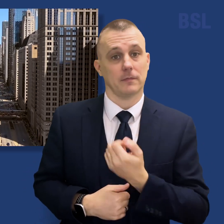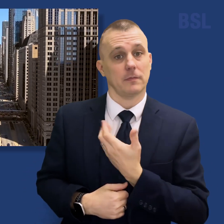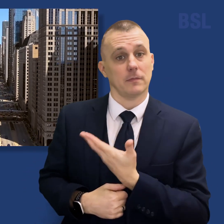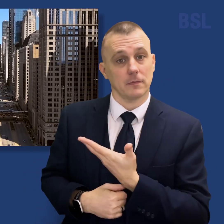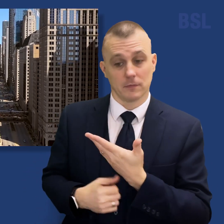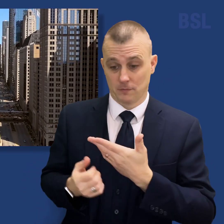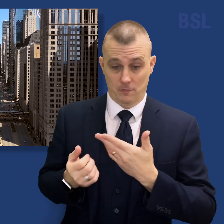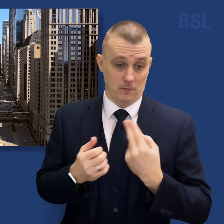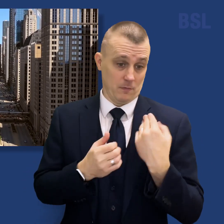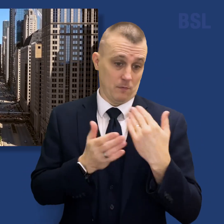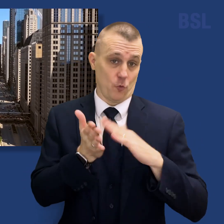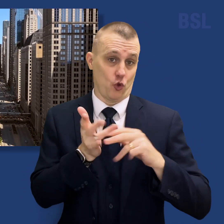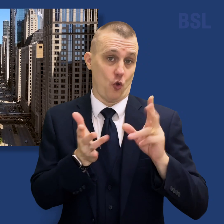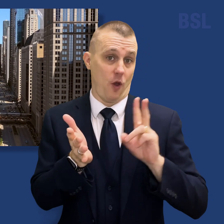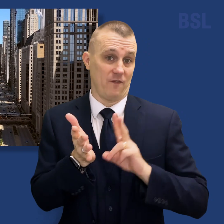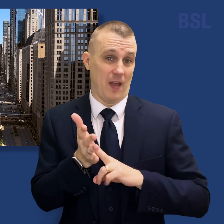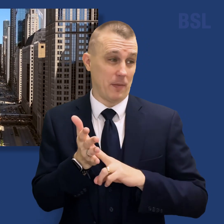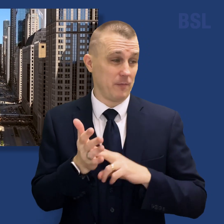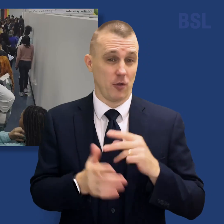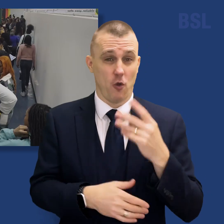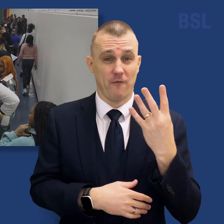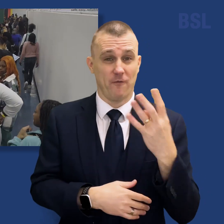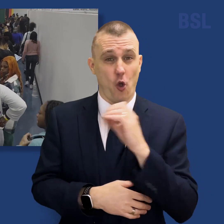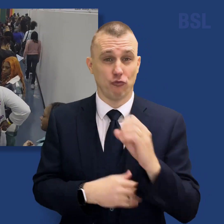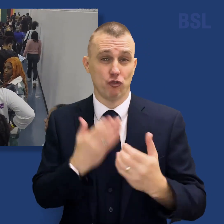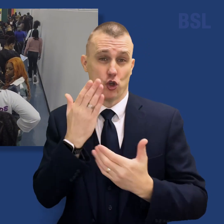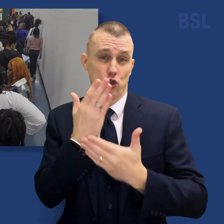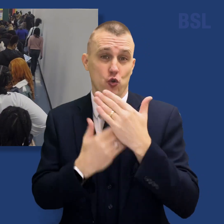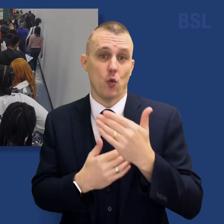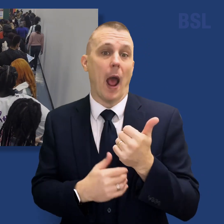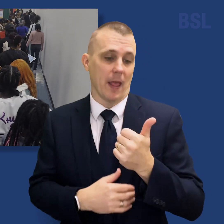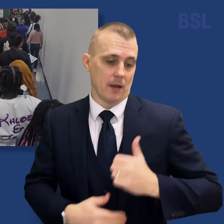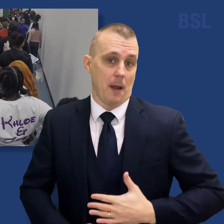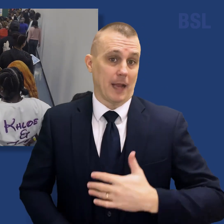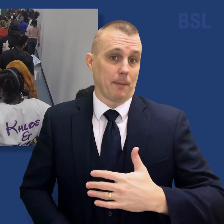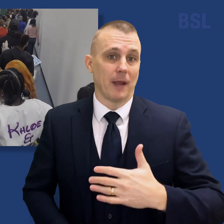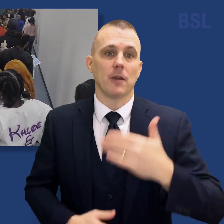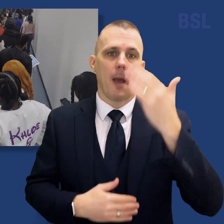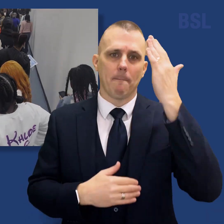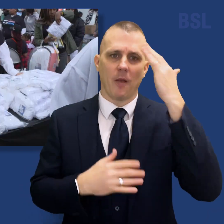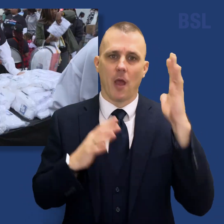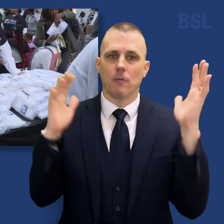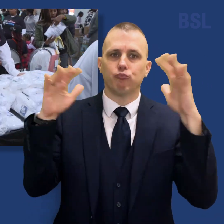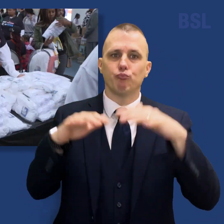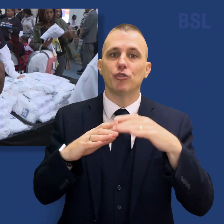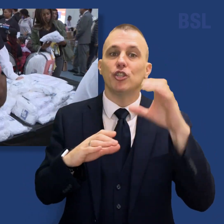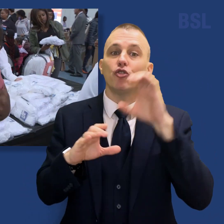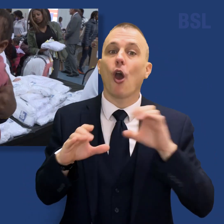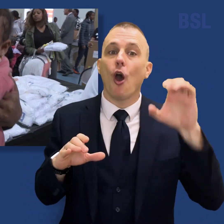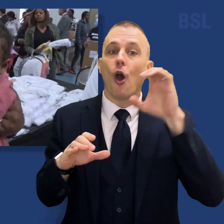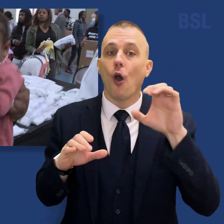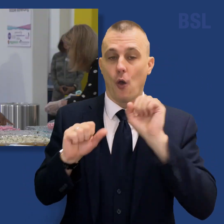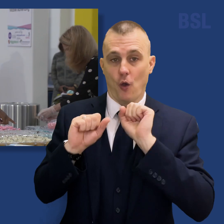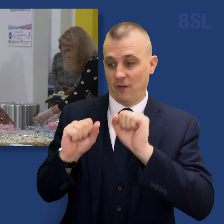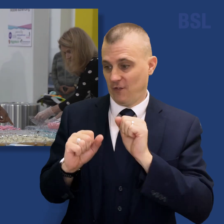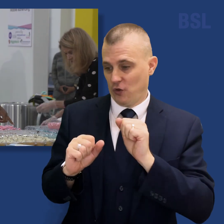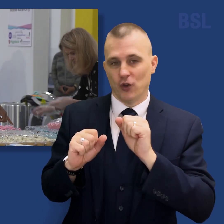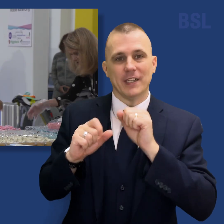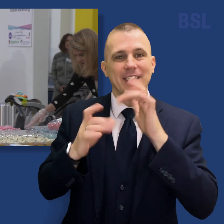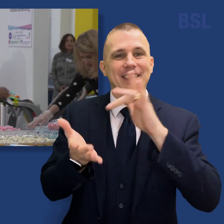In November, about 400 new and expectant mothers gathered in Chicago for a city-wide community baby shower